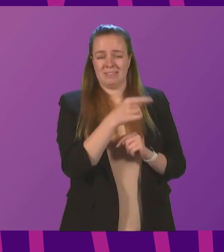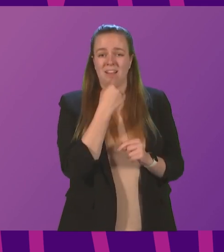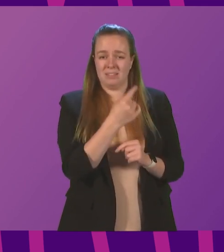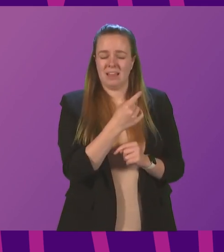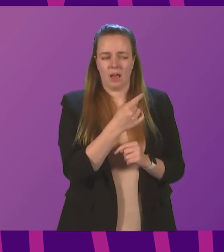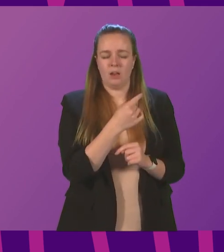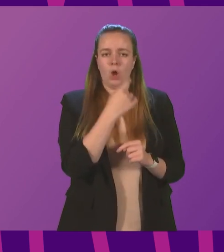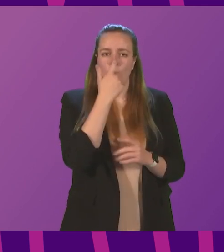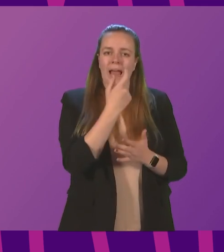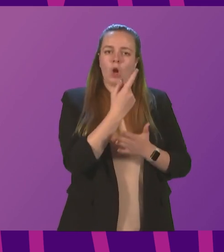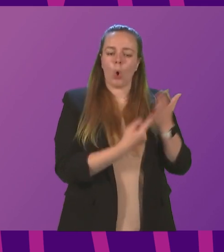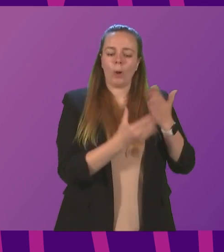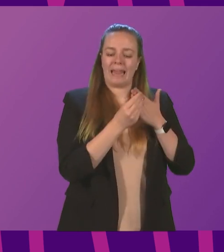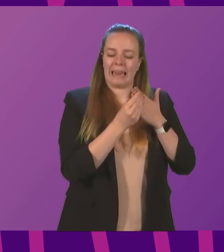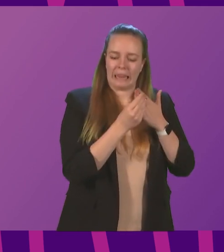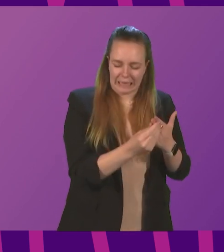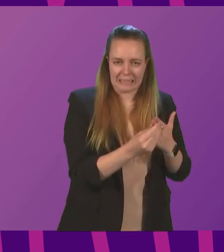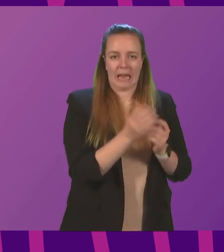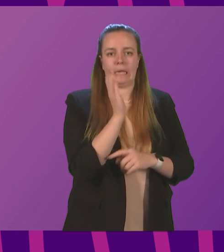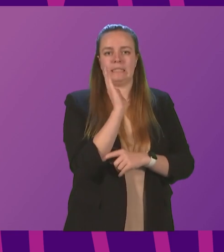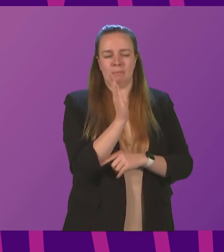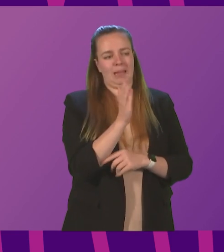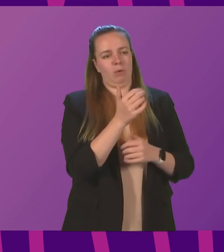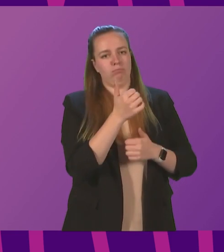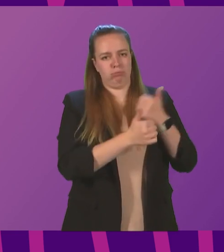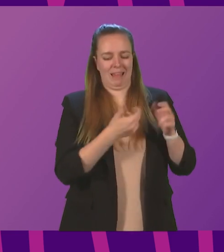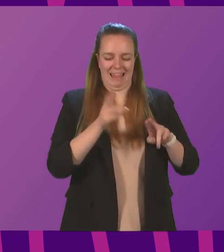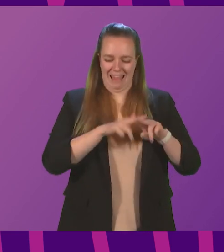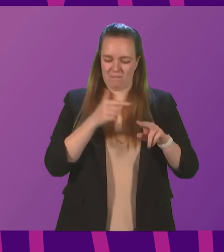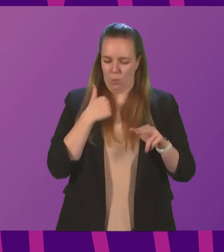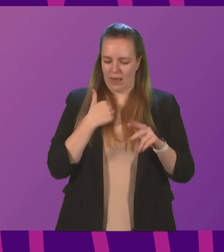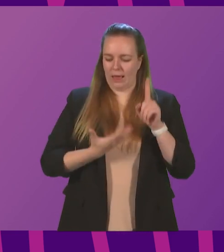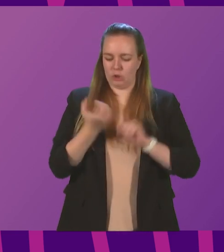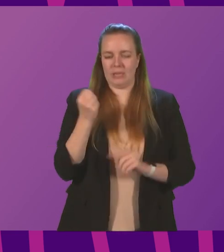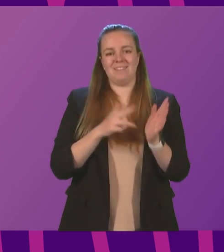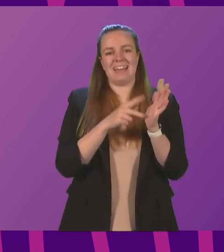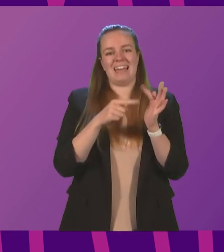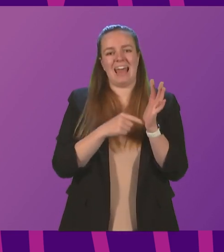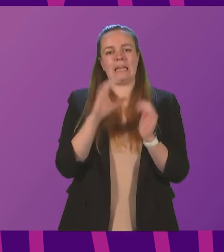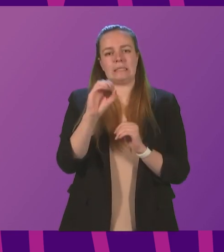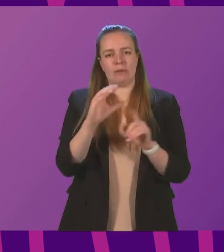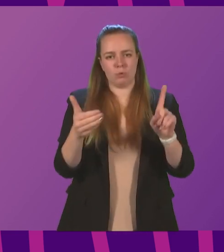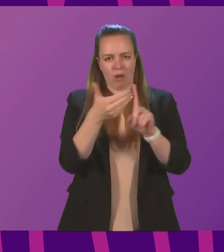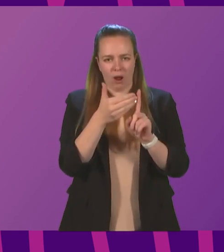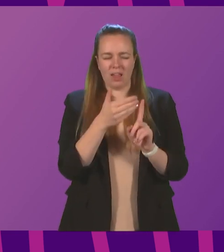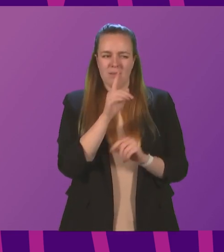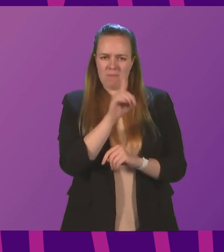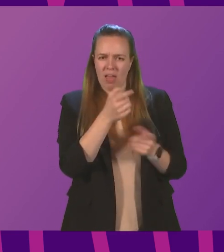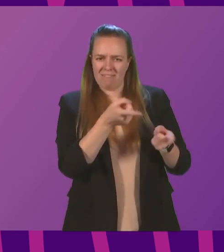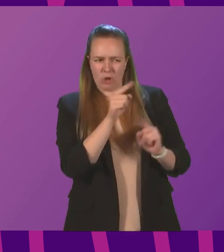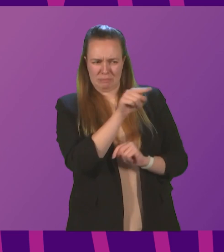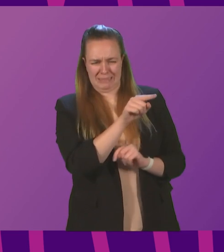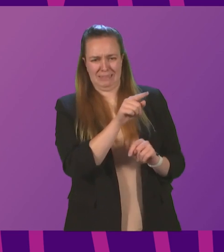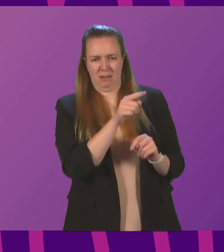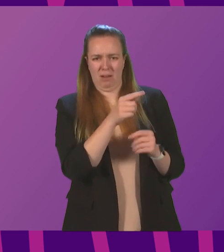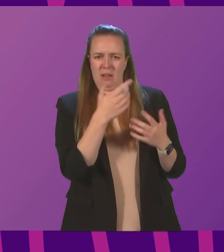can only lead and speak with credibility if we meet our own net zero targets. Yet this is the same First Minister who claimed